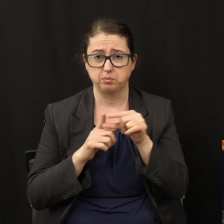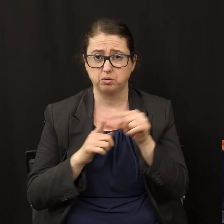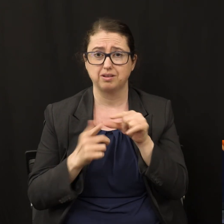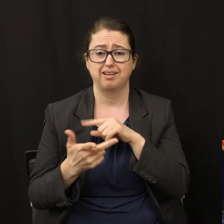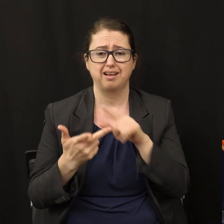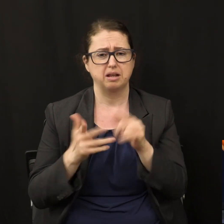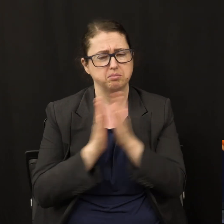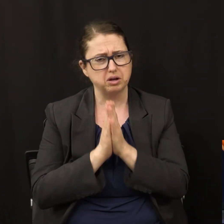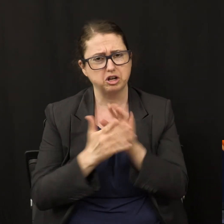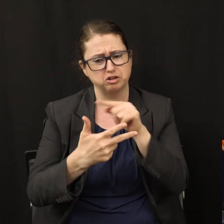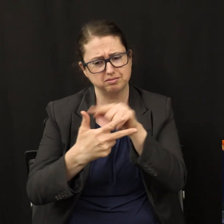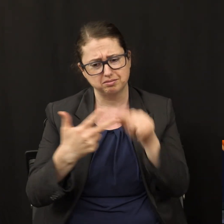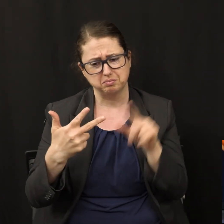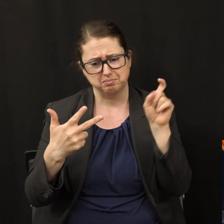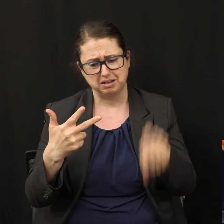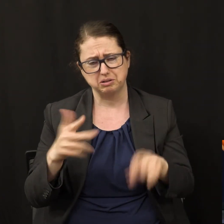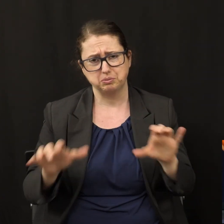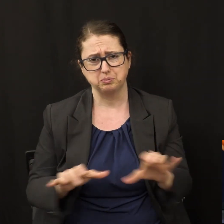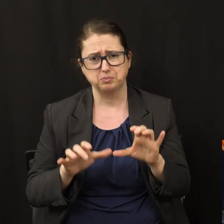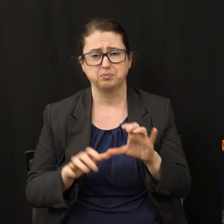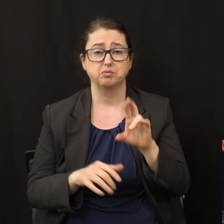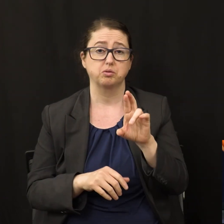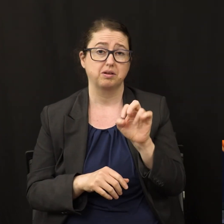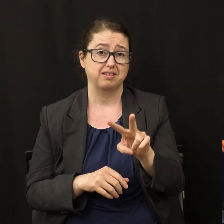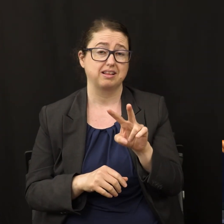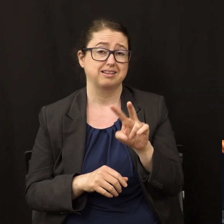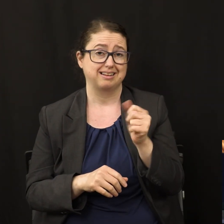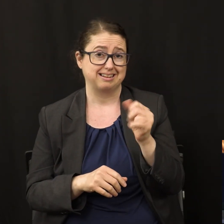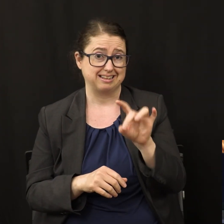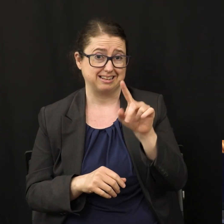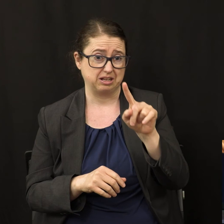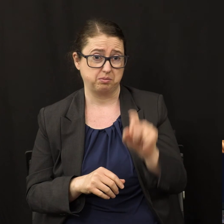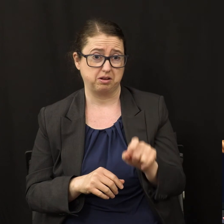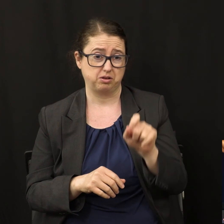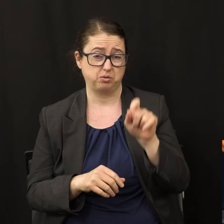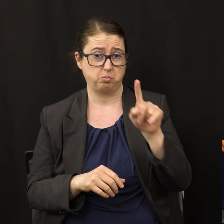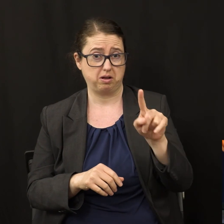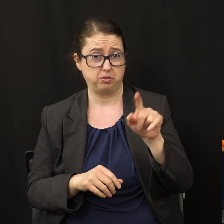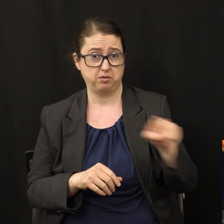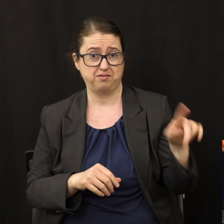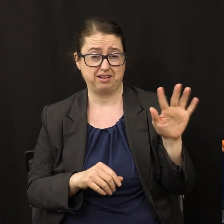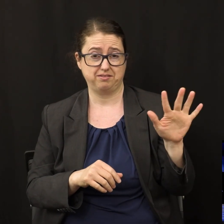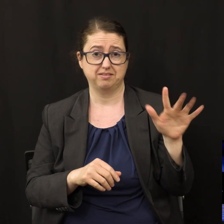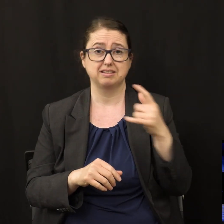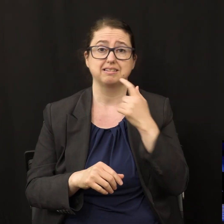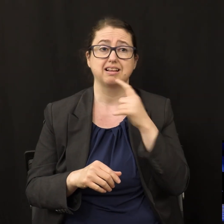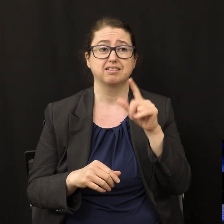prayer Revelation 18 1-5 says after these things I saw another angel coming down from heaven